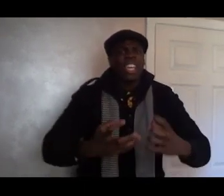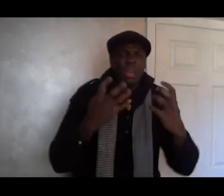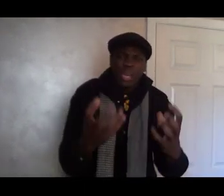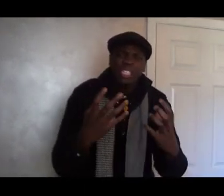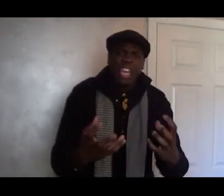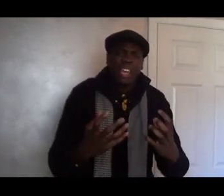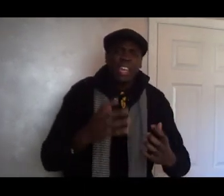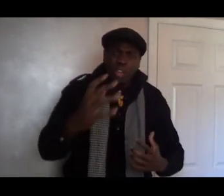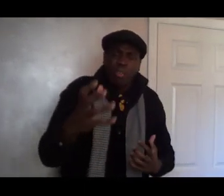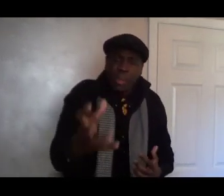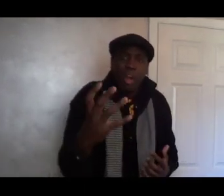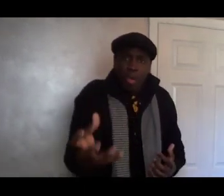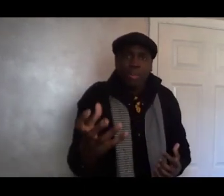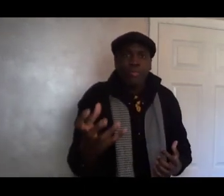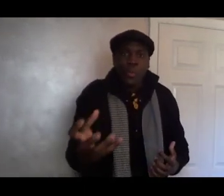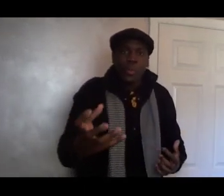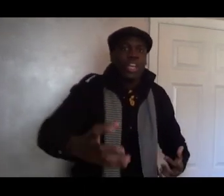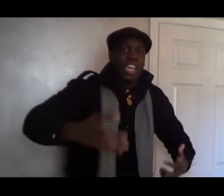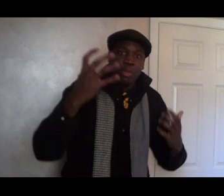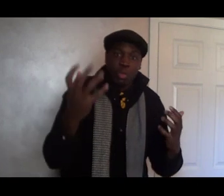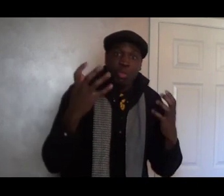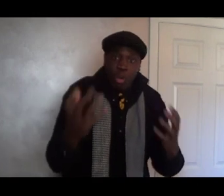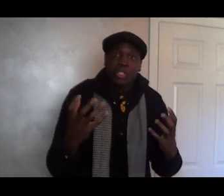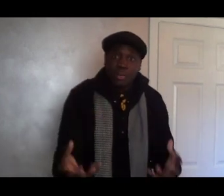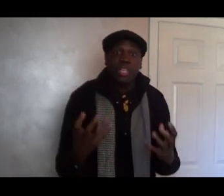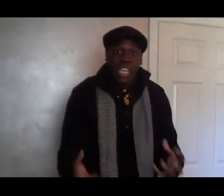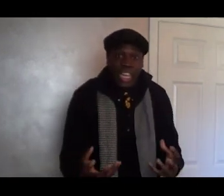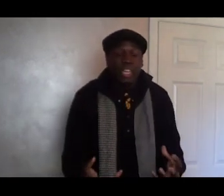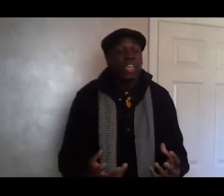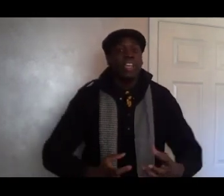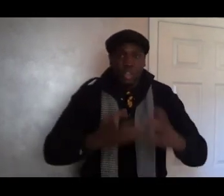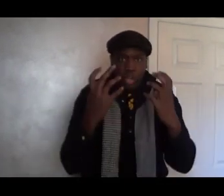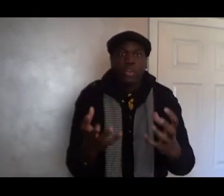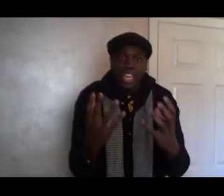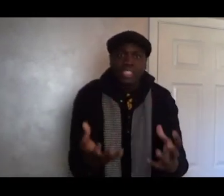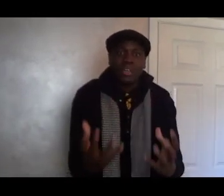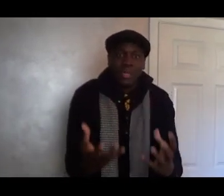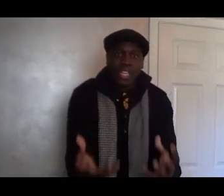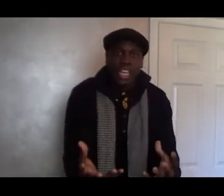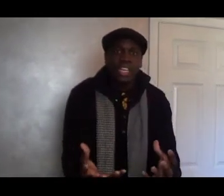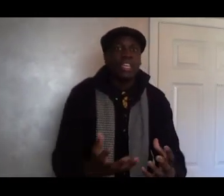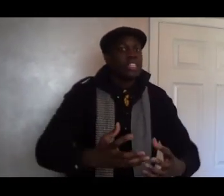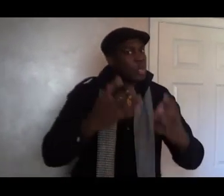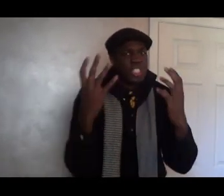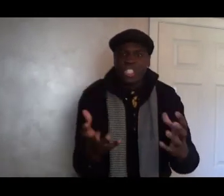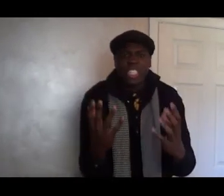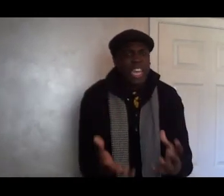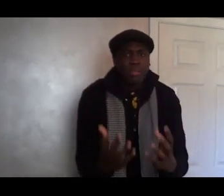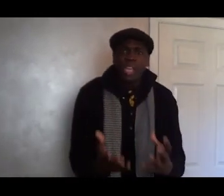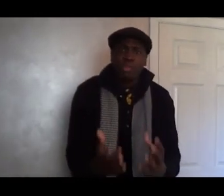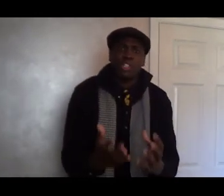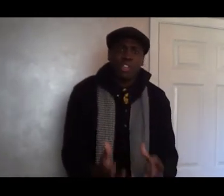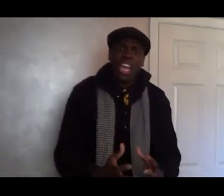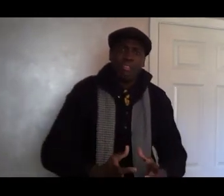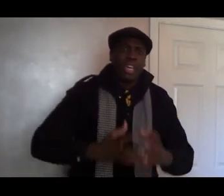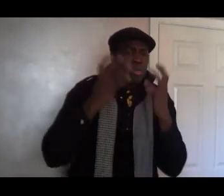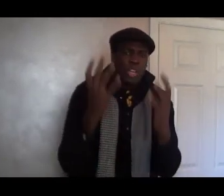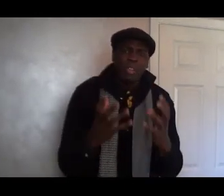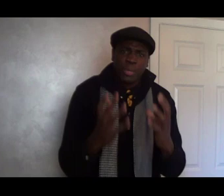that means that you have been hungry before and you want something to eat, you go get something to eat. So it's the same thing with your life. When it